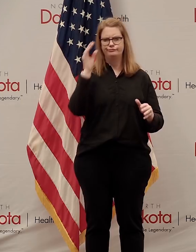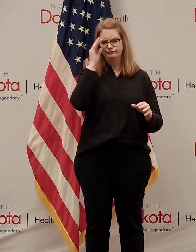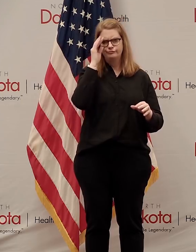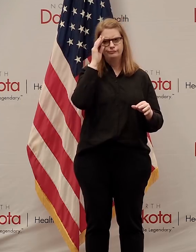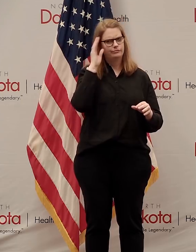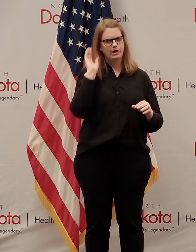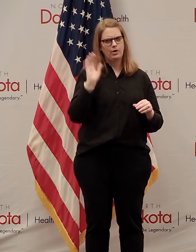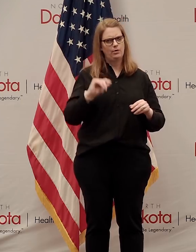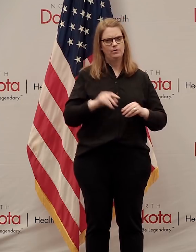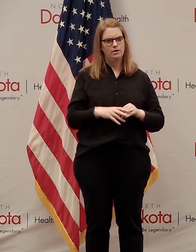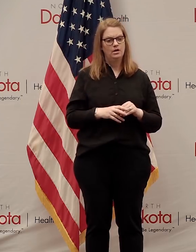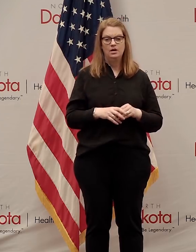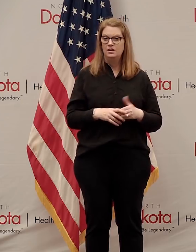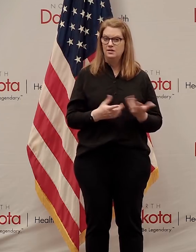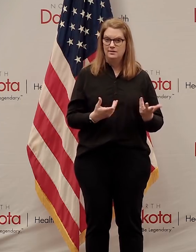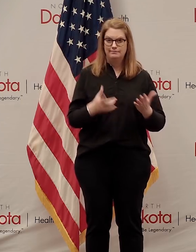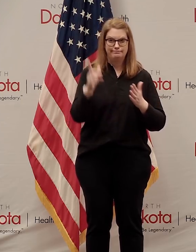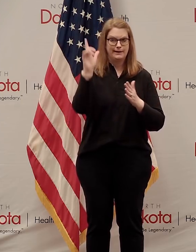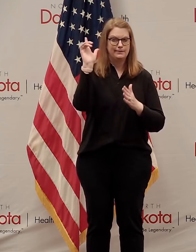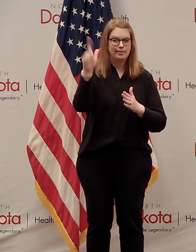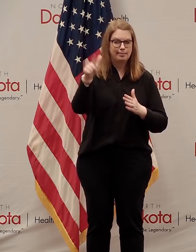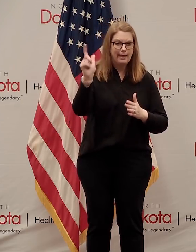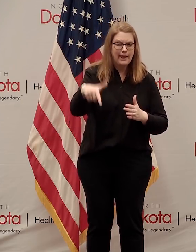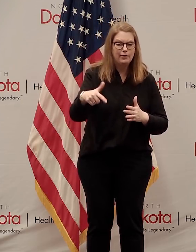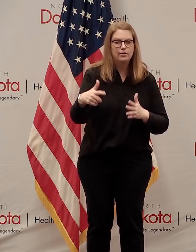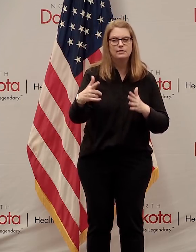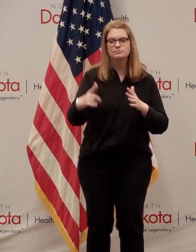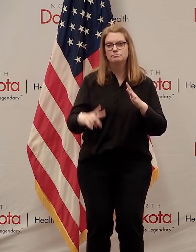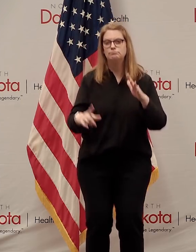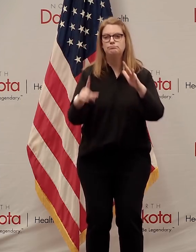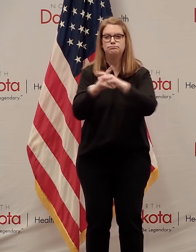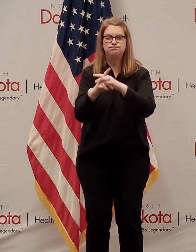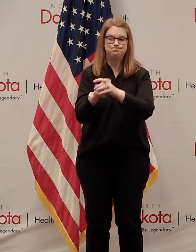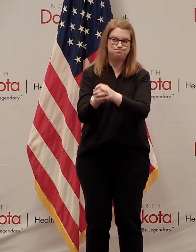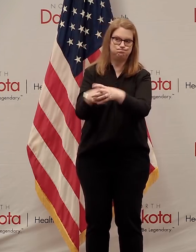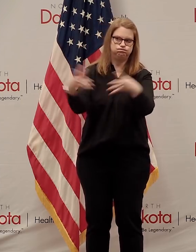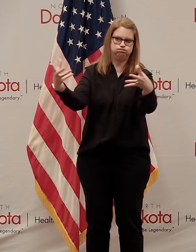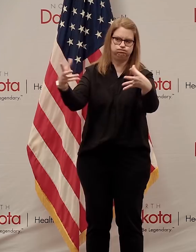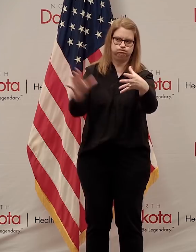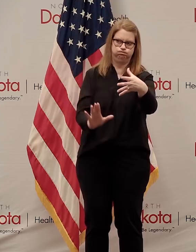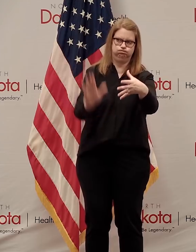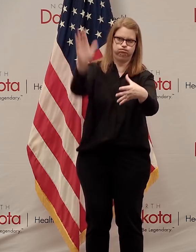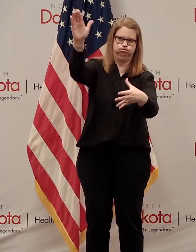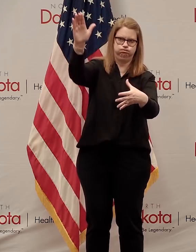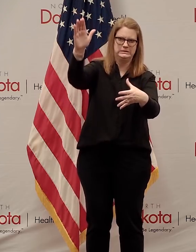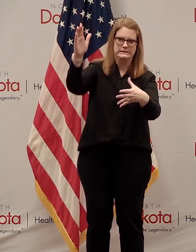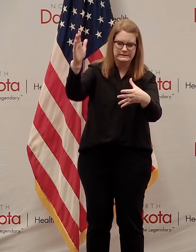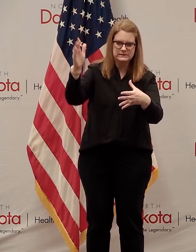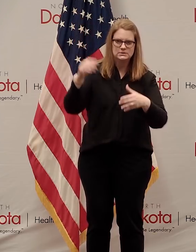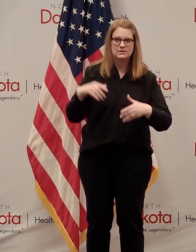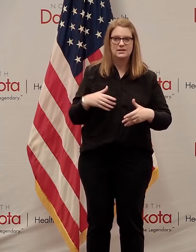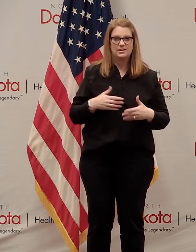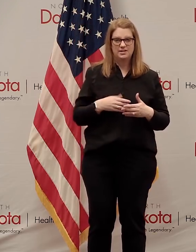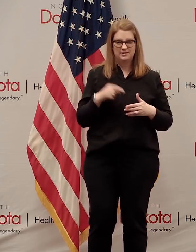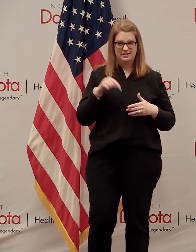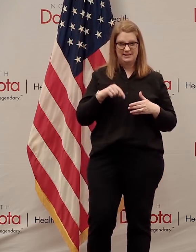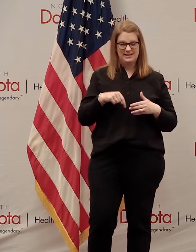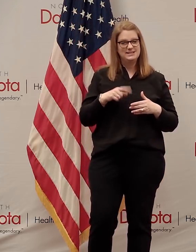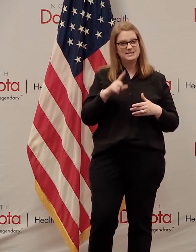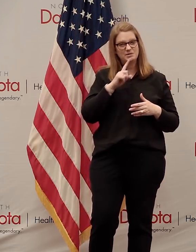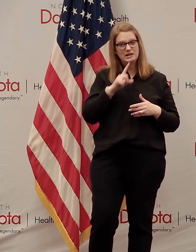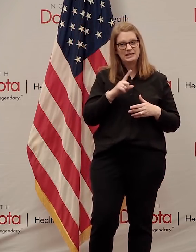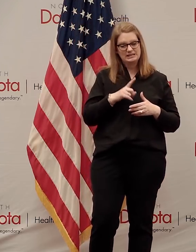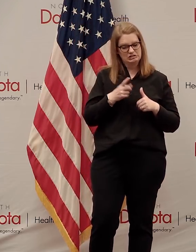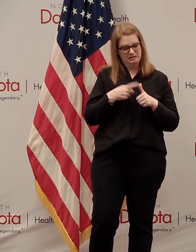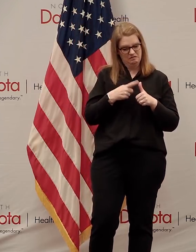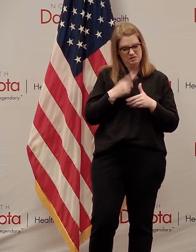by an outbreak that may come in the near future, and we may very well still be only on the very first leg of a long, difficult